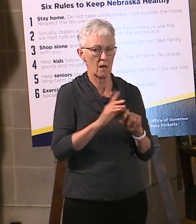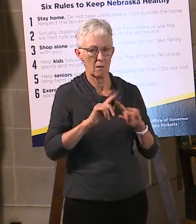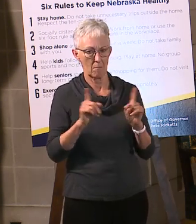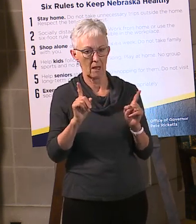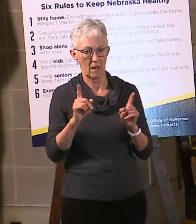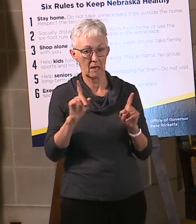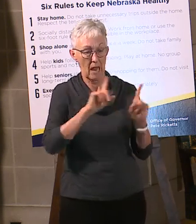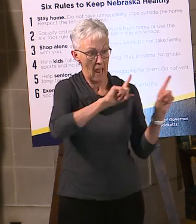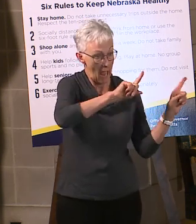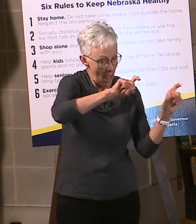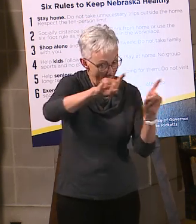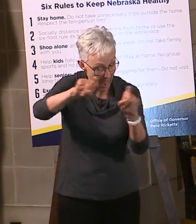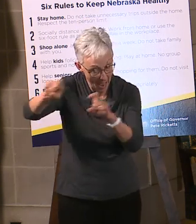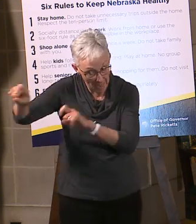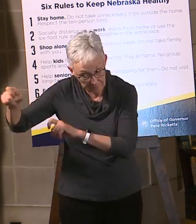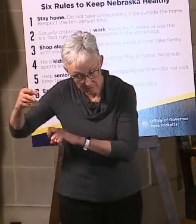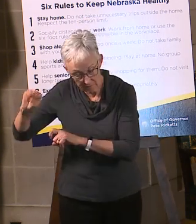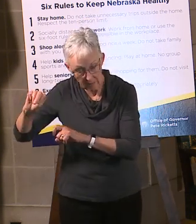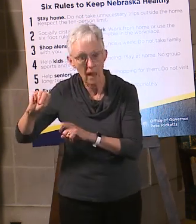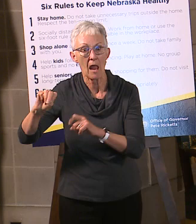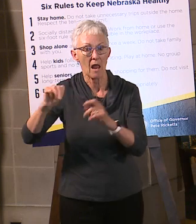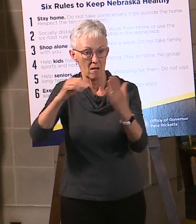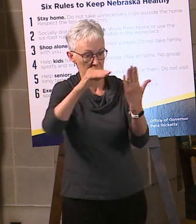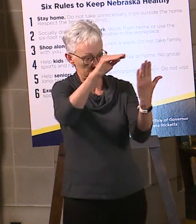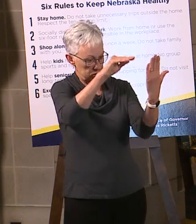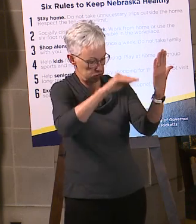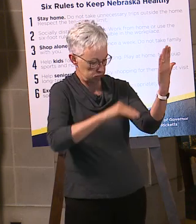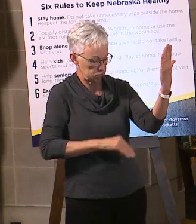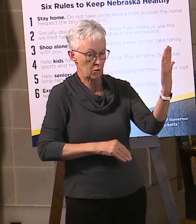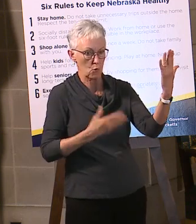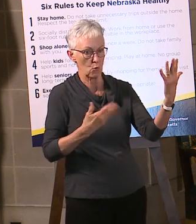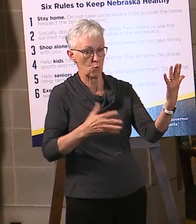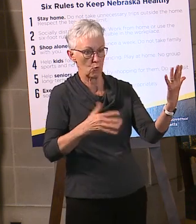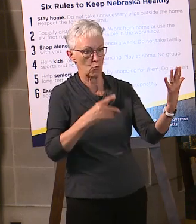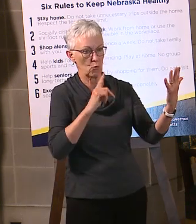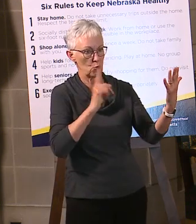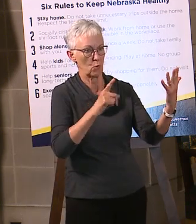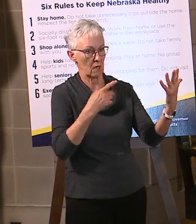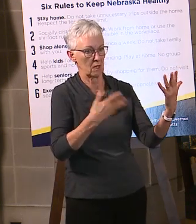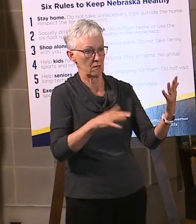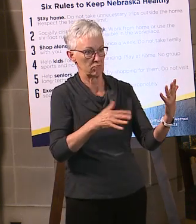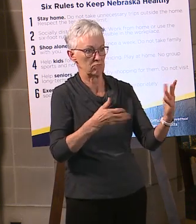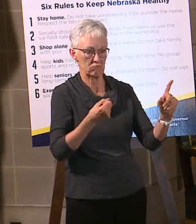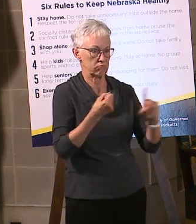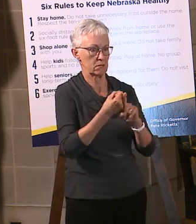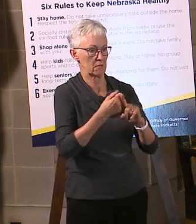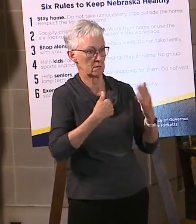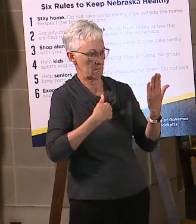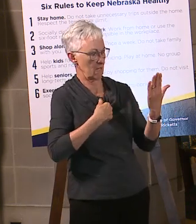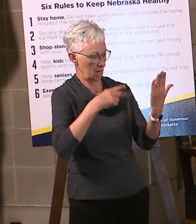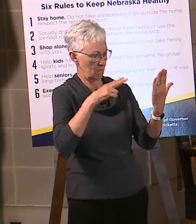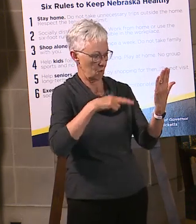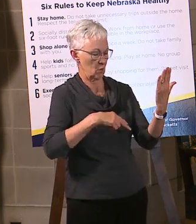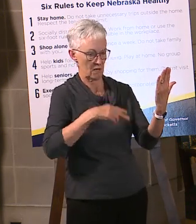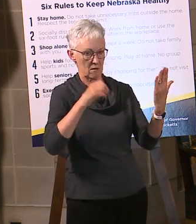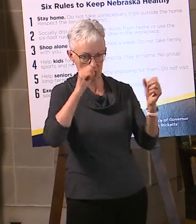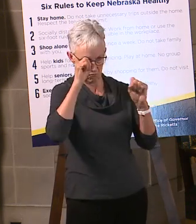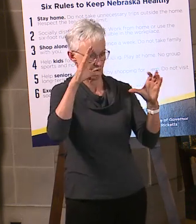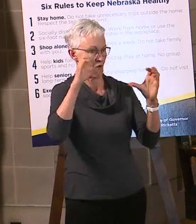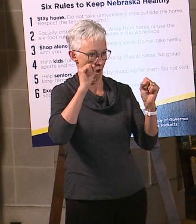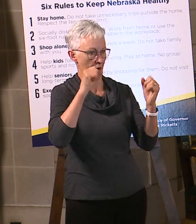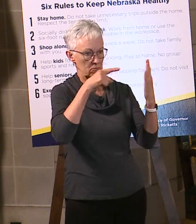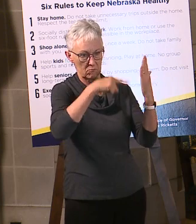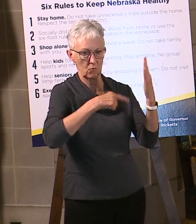For the ecosystem, I think what is very helpful about a report like this is it allows us to figure out what we can do